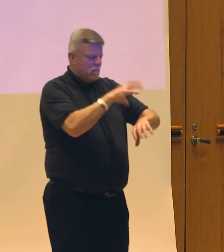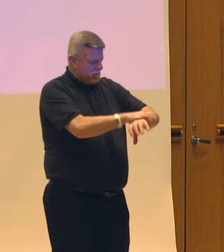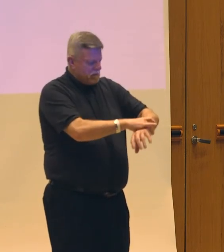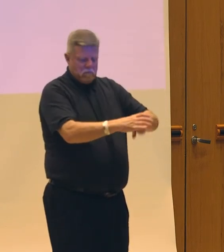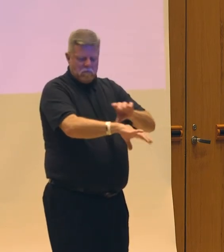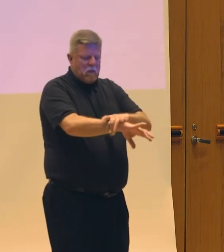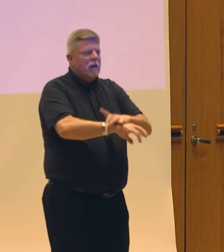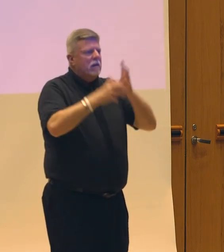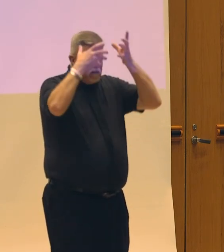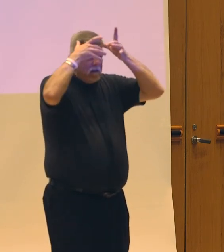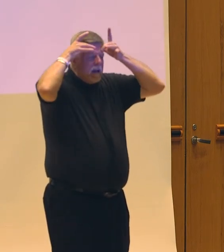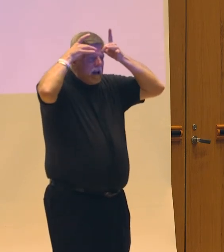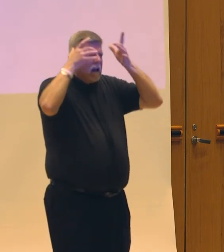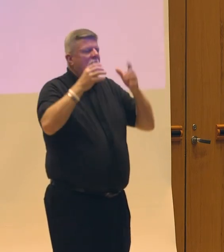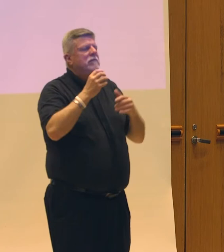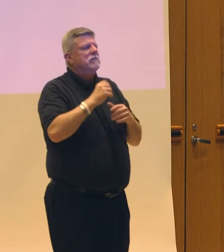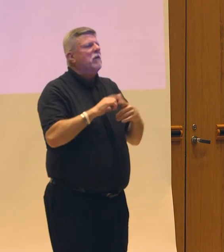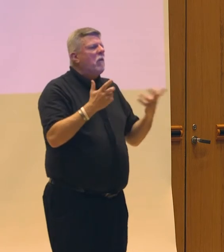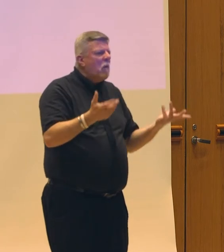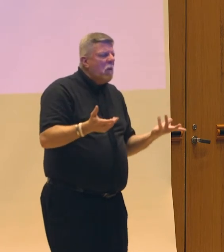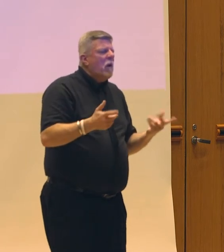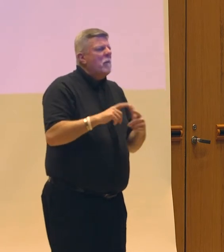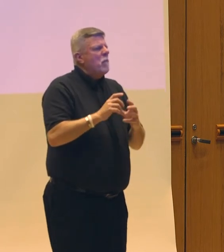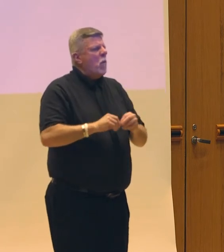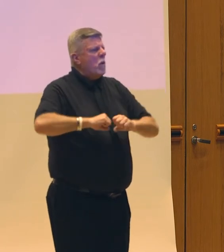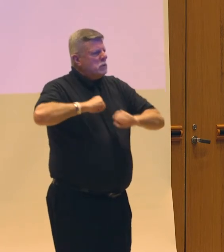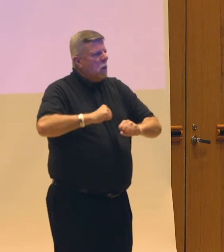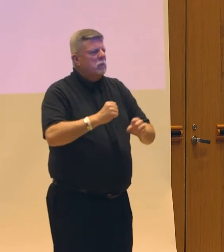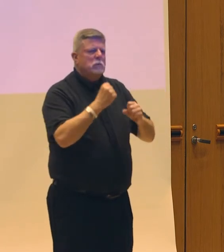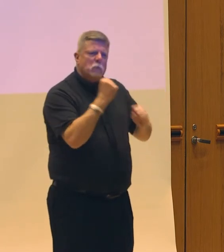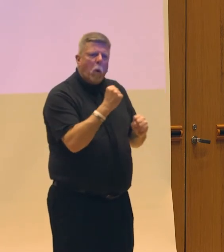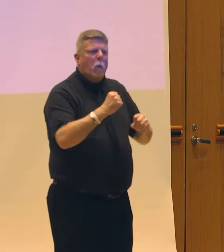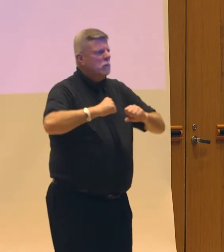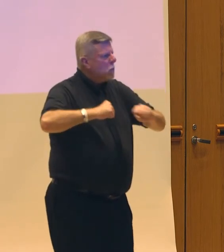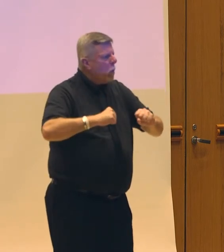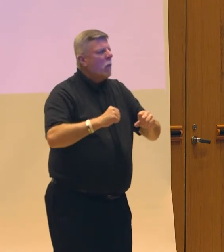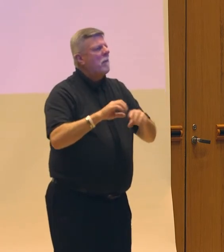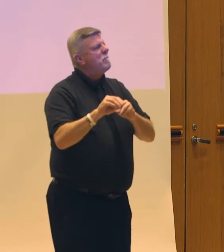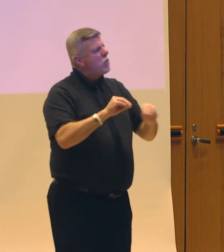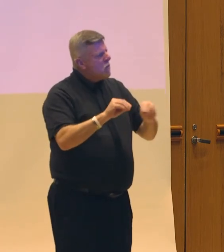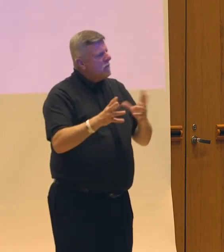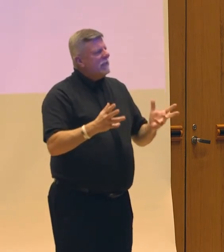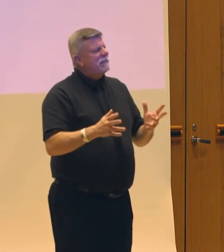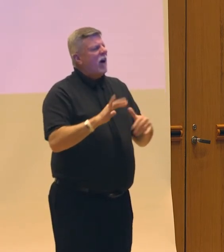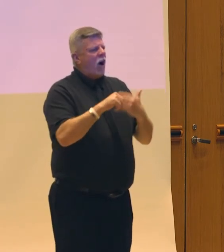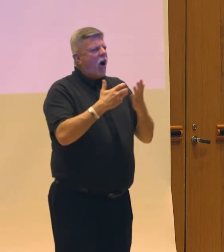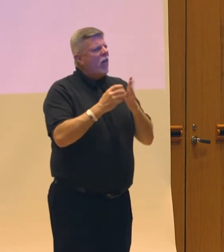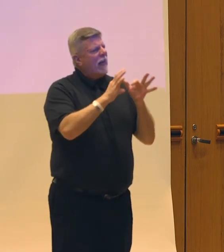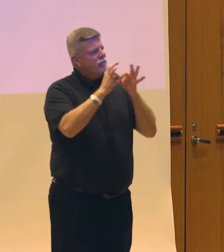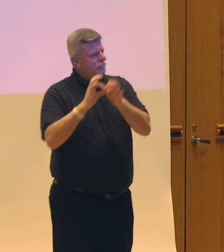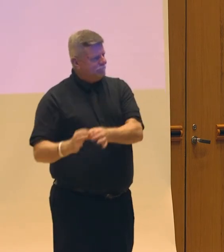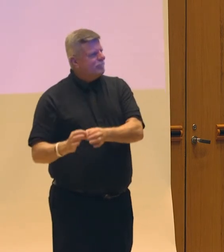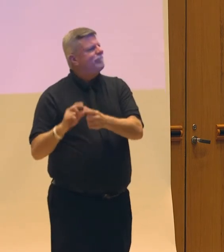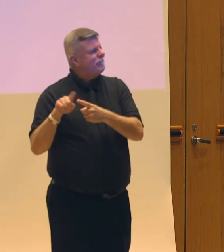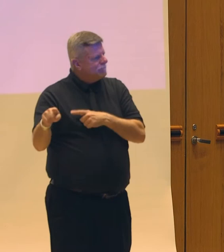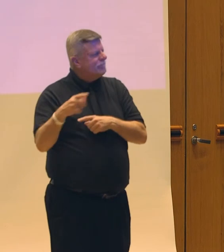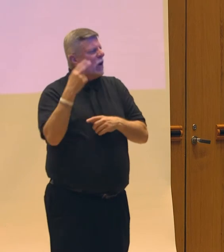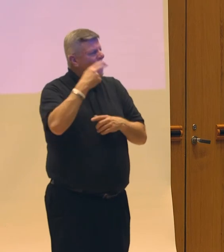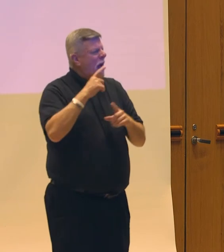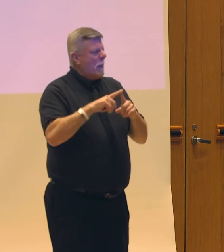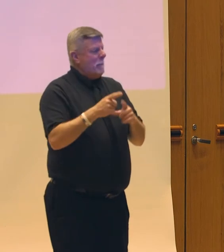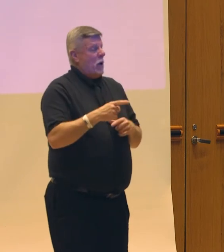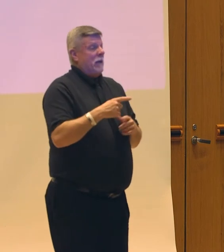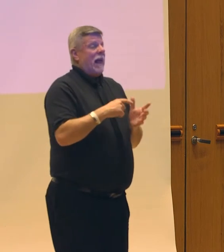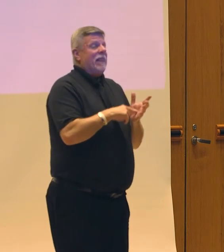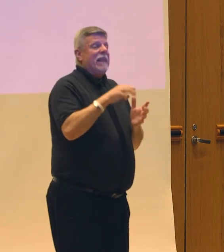you know, these sort of more percussive movements. All of that has truth and origin to it. But this particular